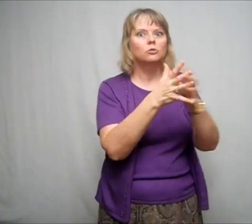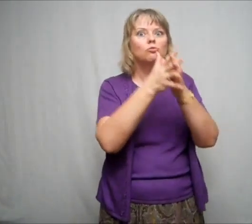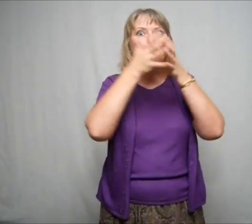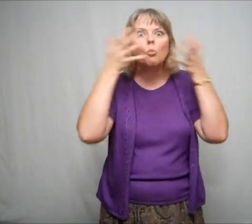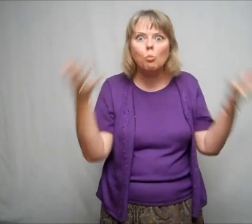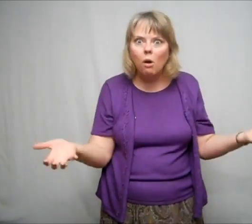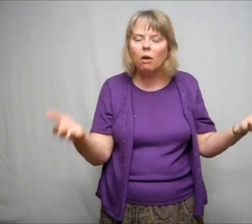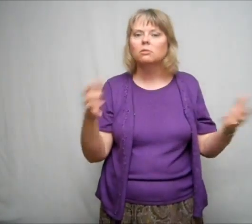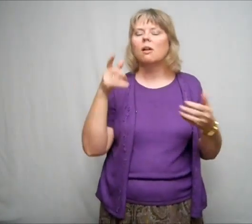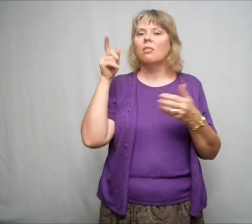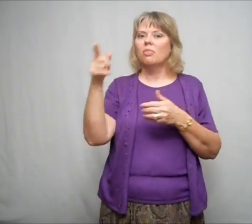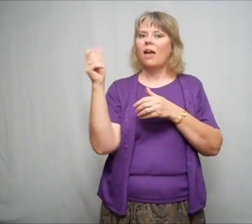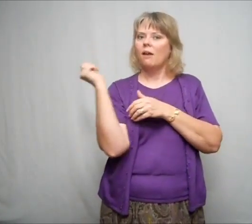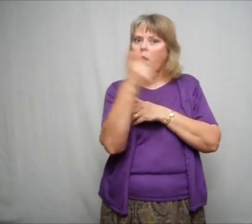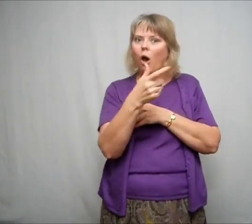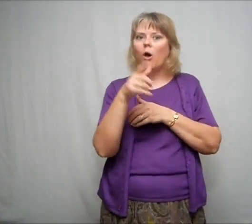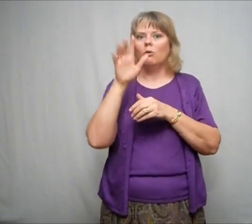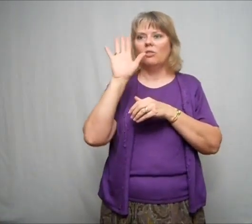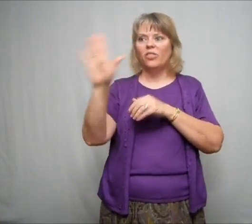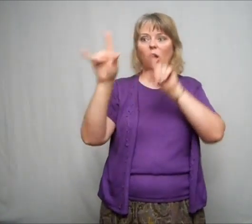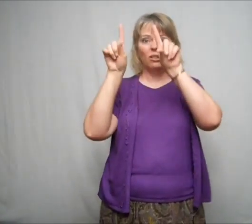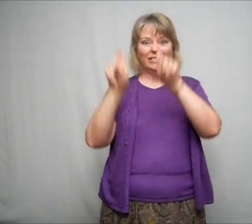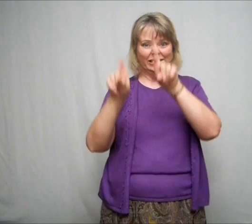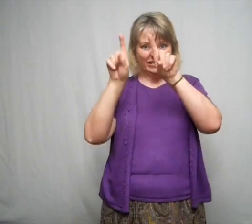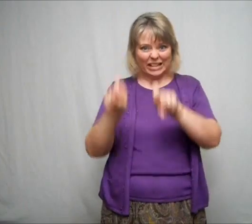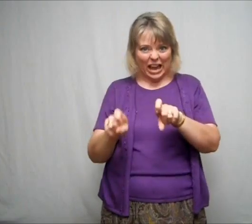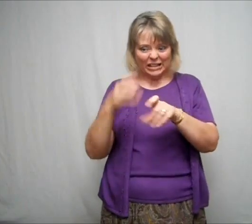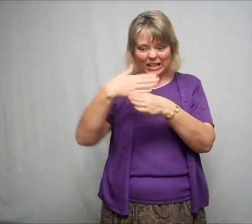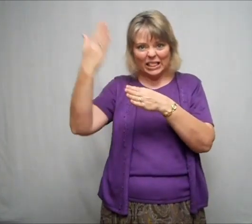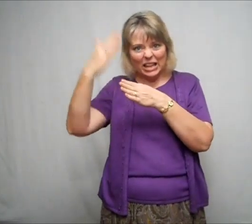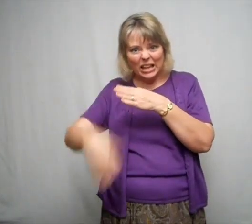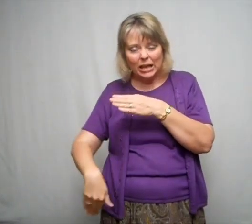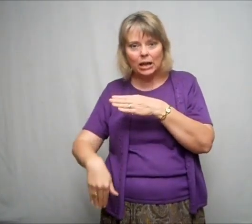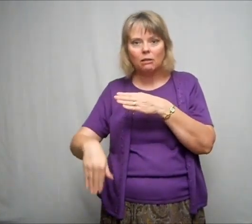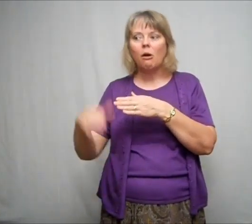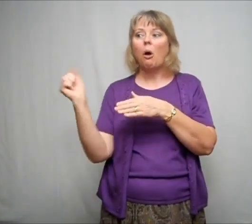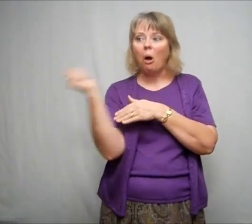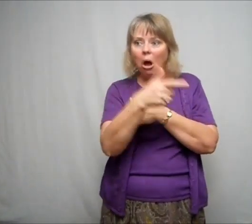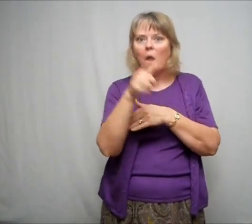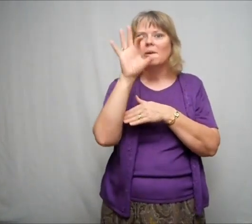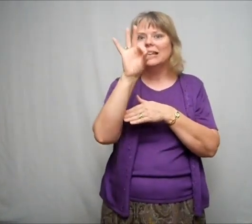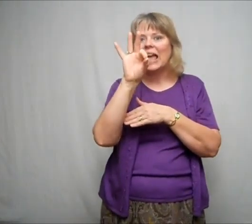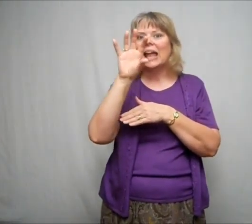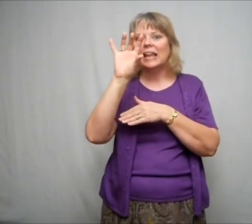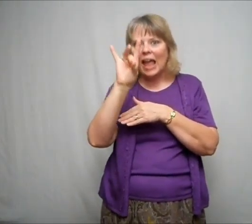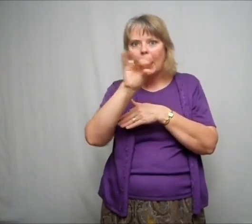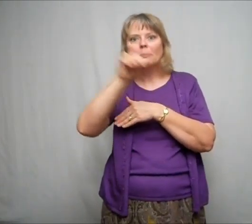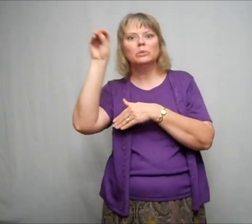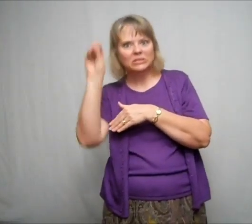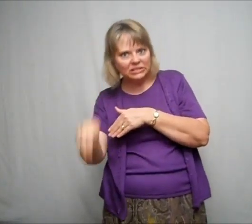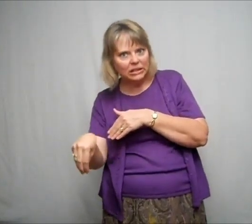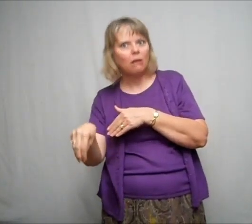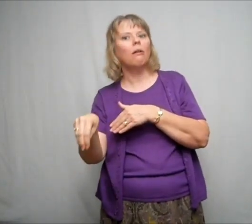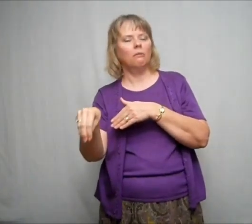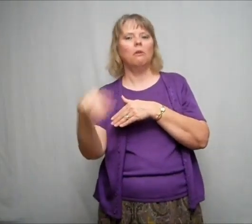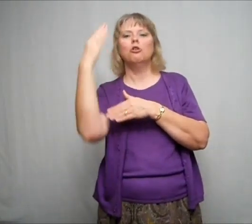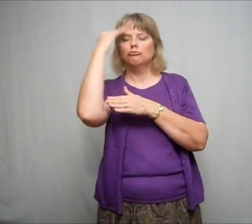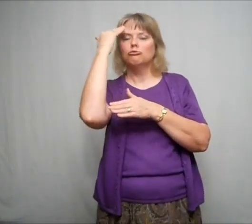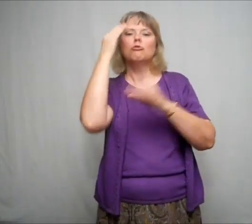more of the stories. After about two weeks, she sent us an email saying that she had given a test over the whole